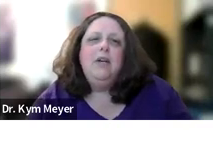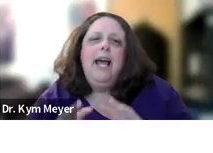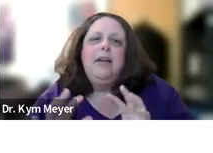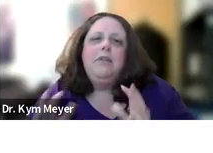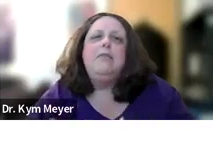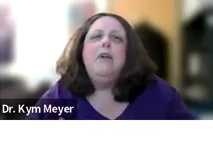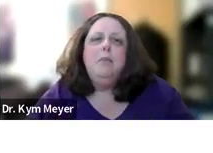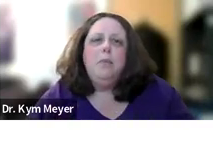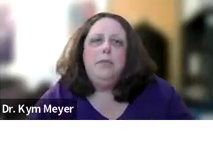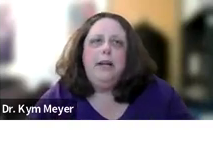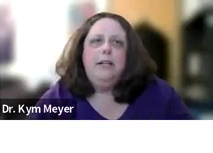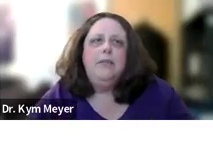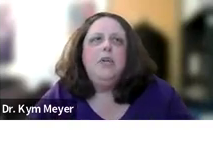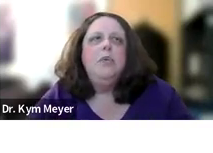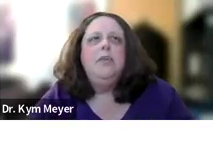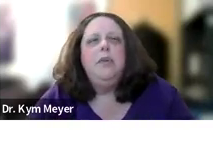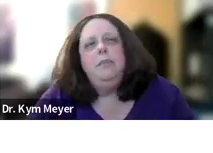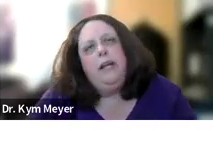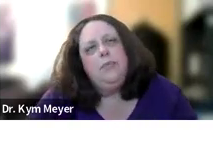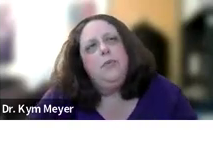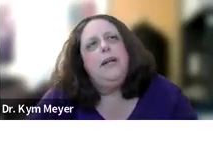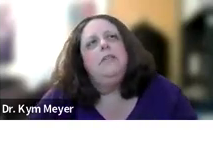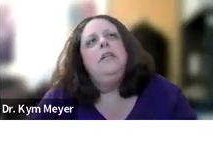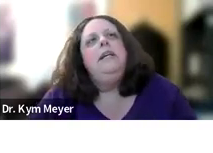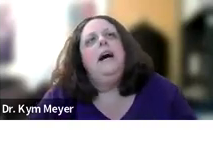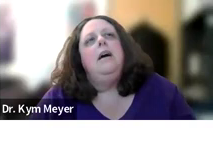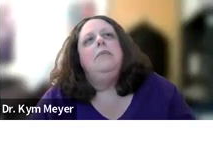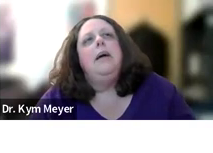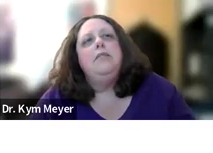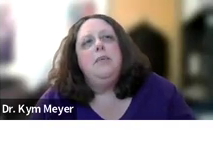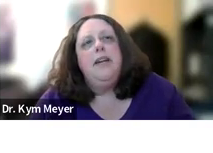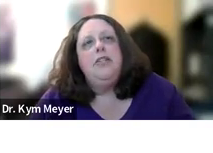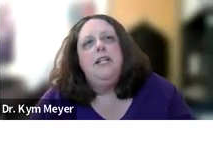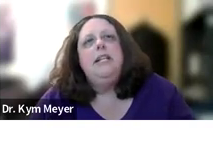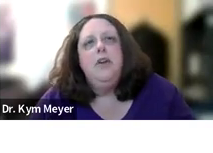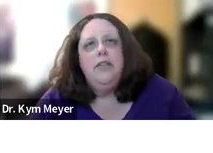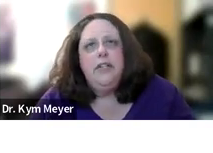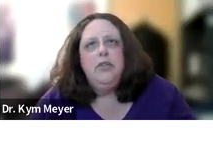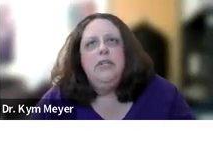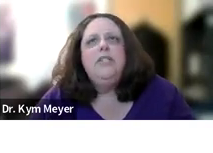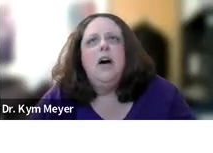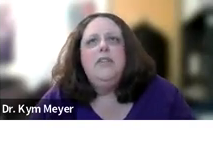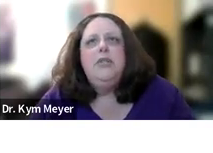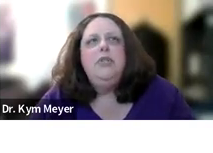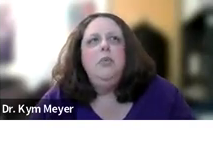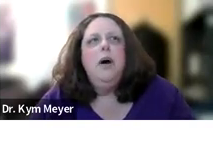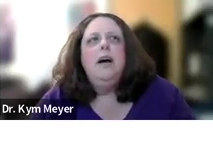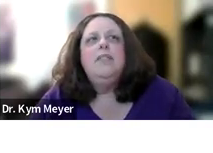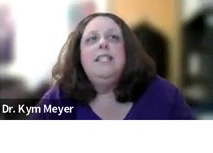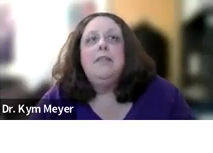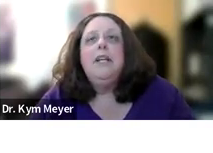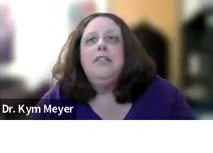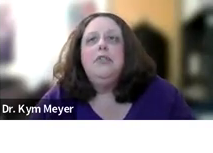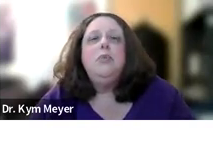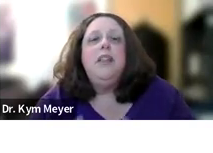he's kind of looking at it from a framework perspective. So from his perspective, um, language deprivation in deaf and hard of hearing children is often due to one